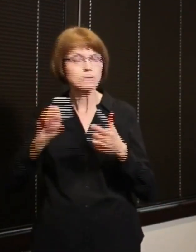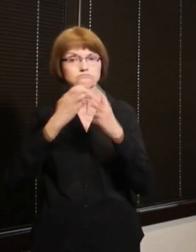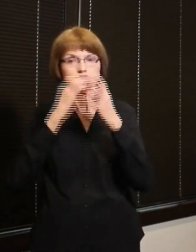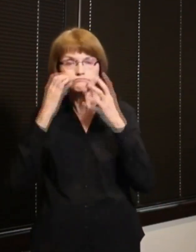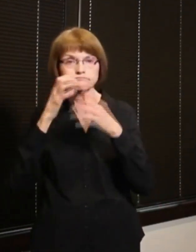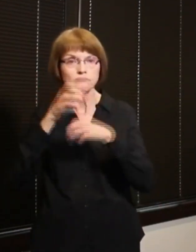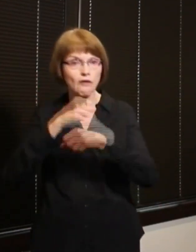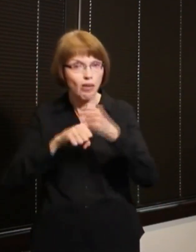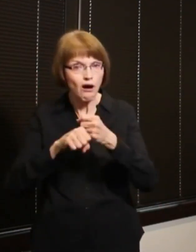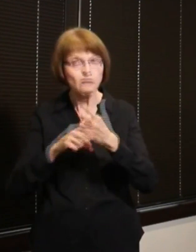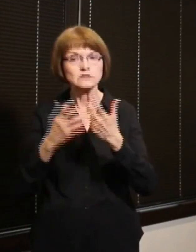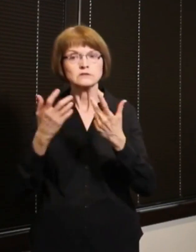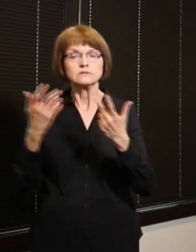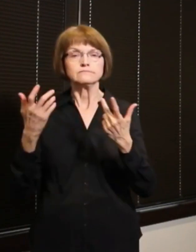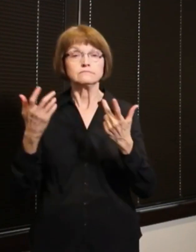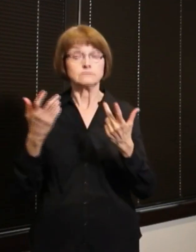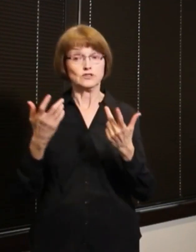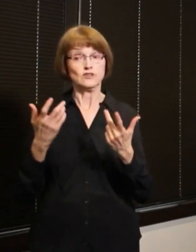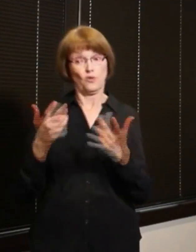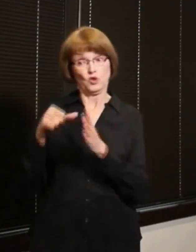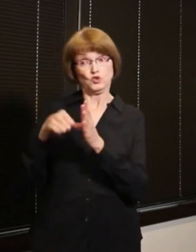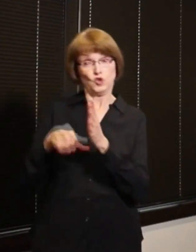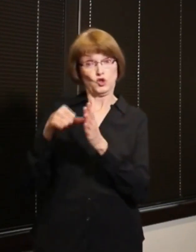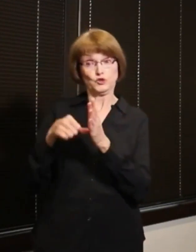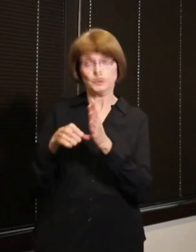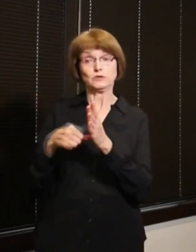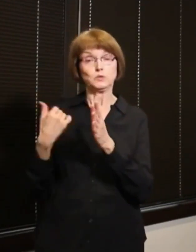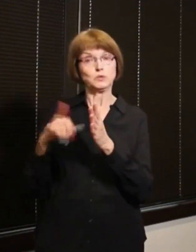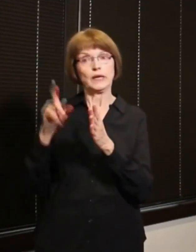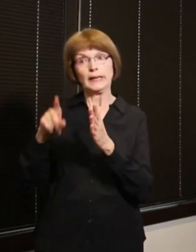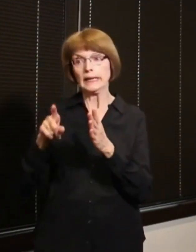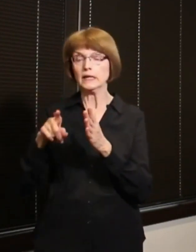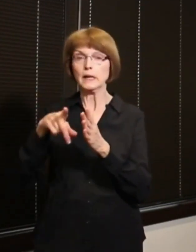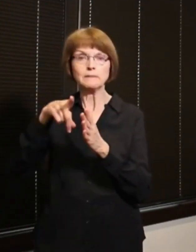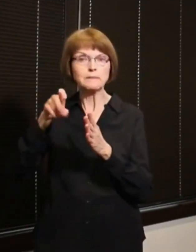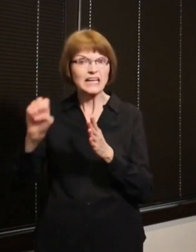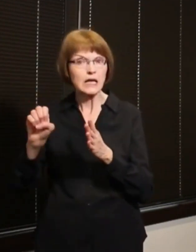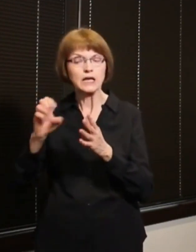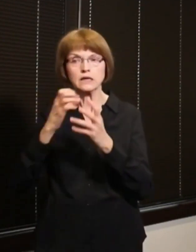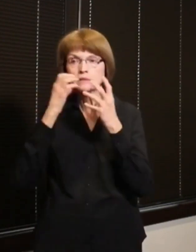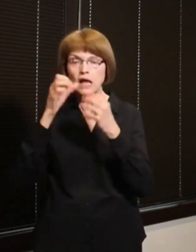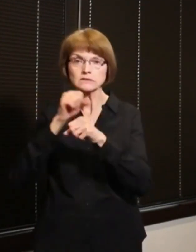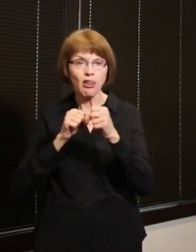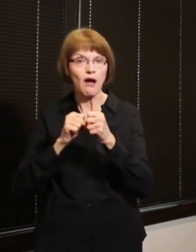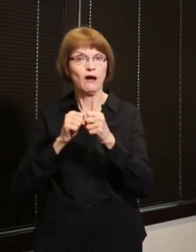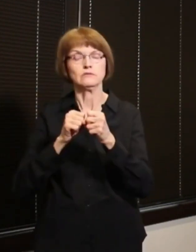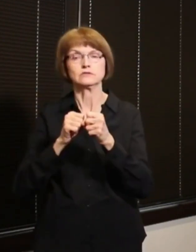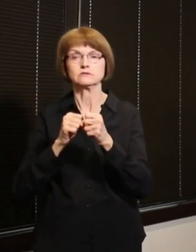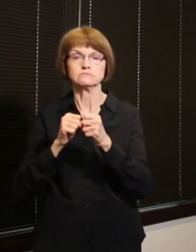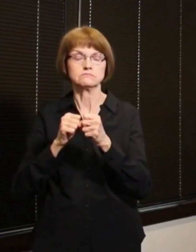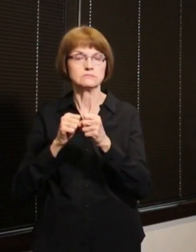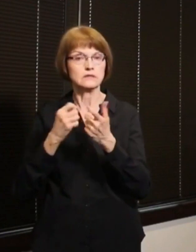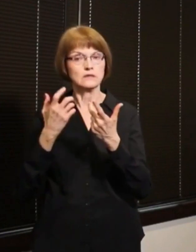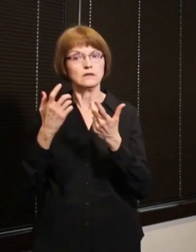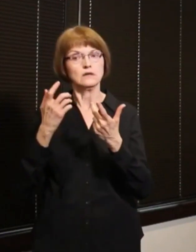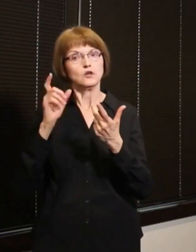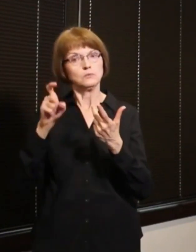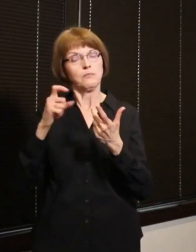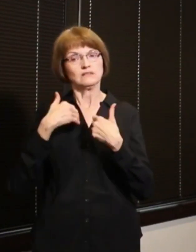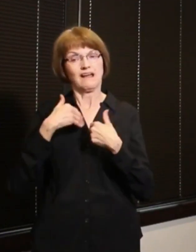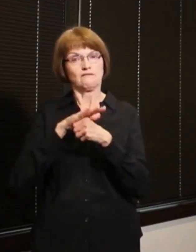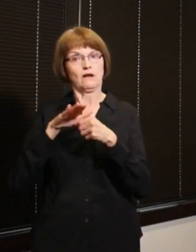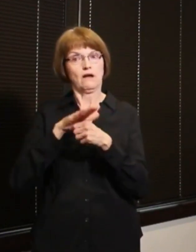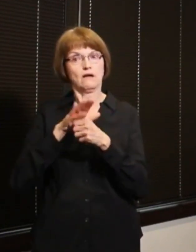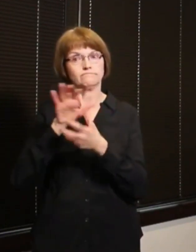imagine when you're doing surgeries that takes up personal protective equipment and so you want to make sure that you you have enough supplies in order